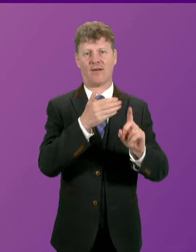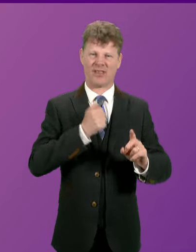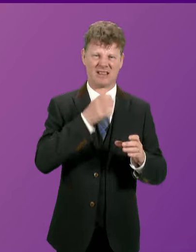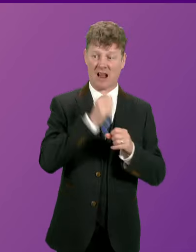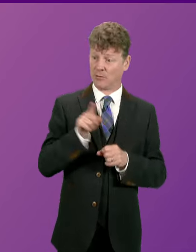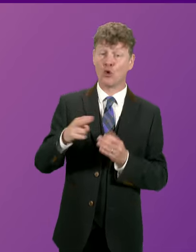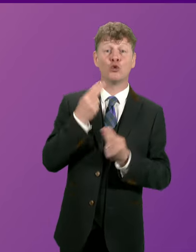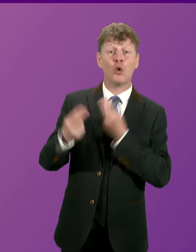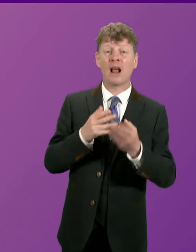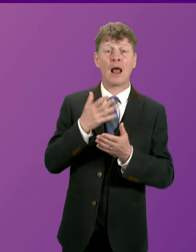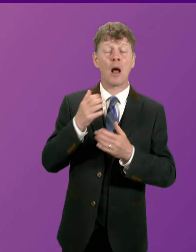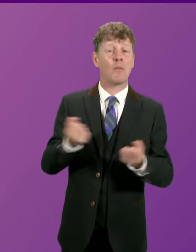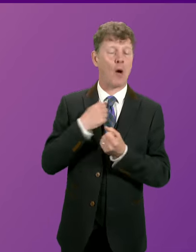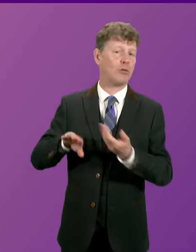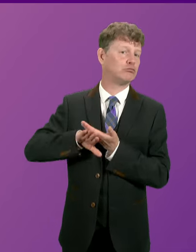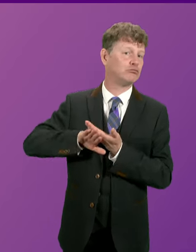nothing to do with nuclear power.